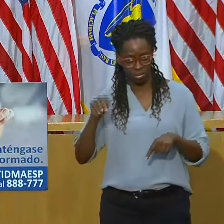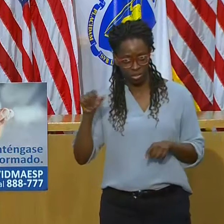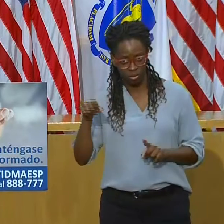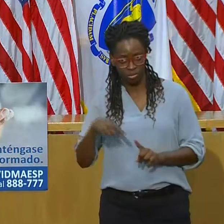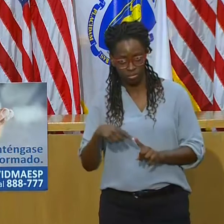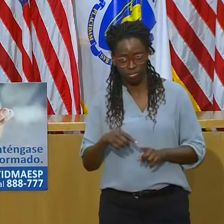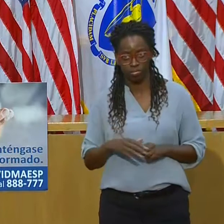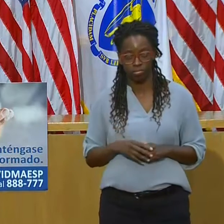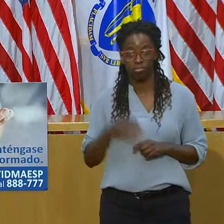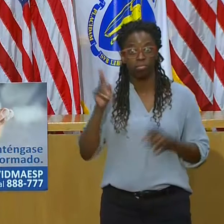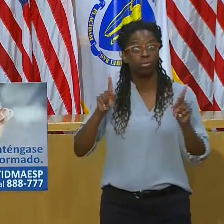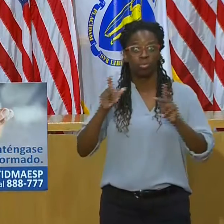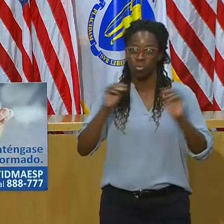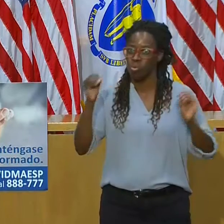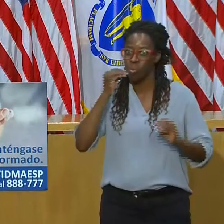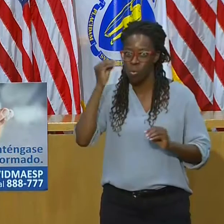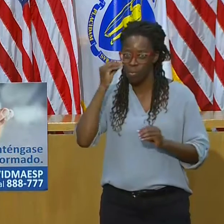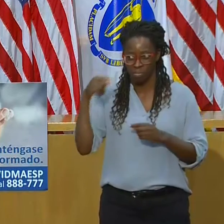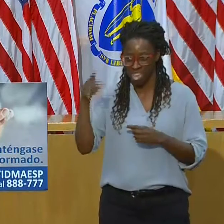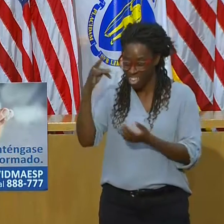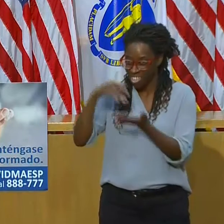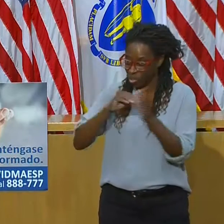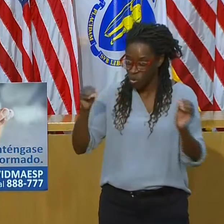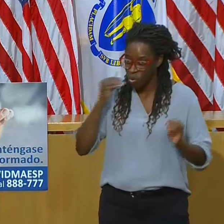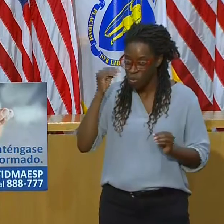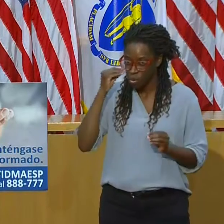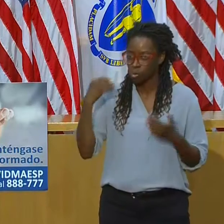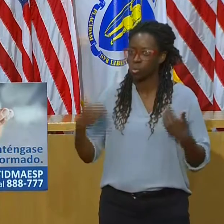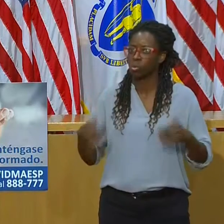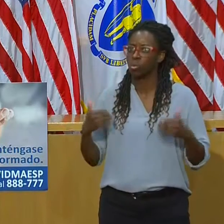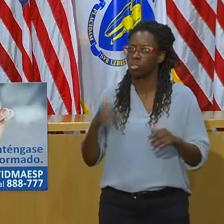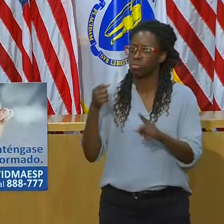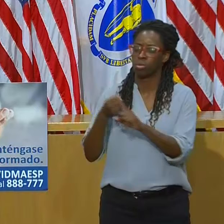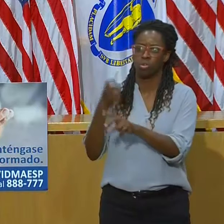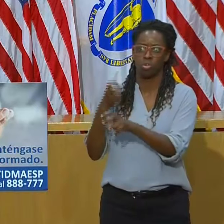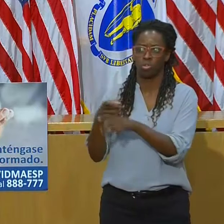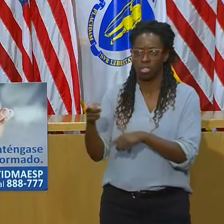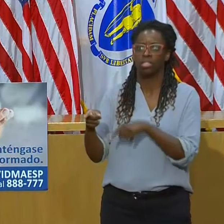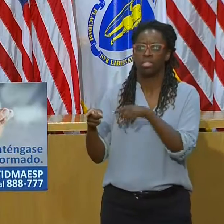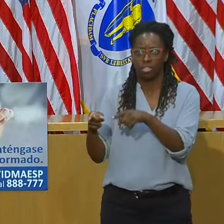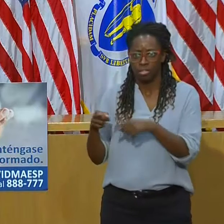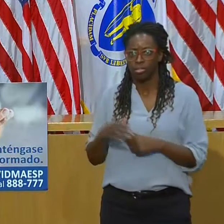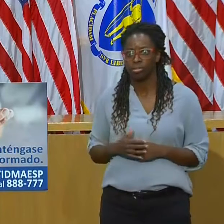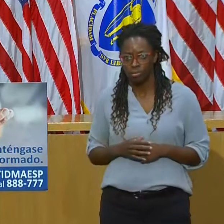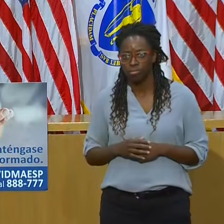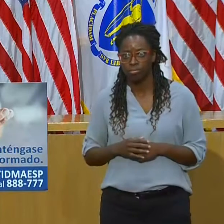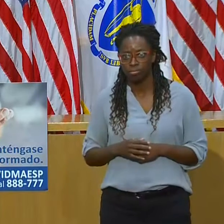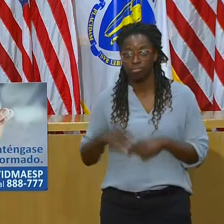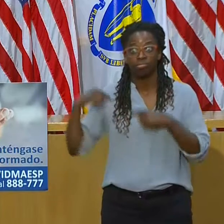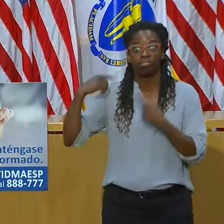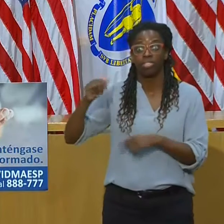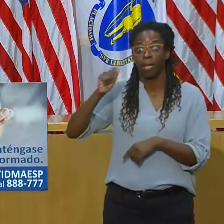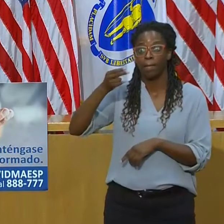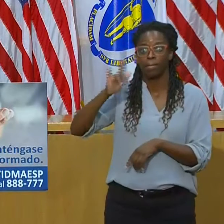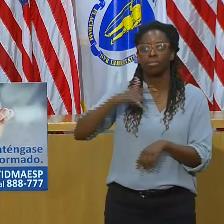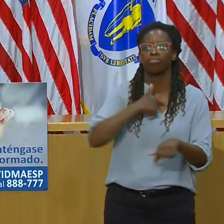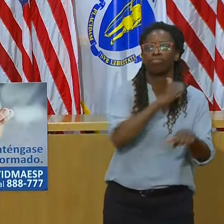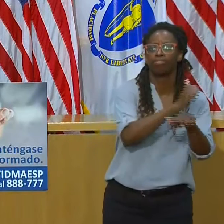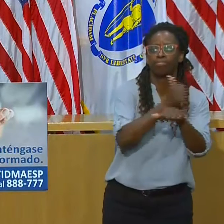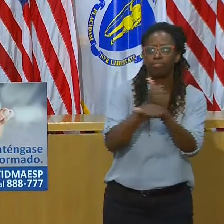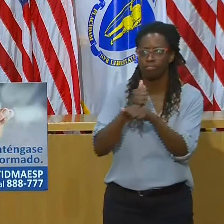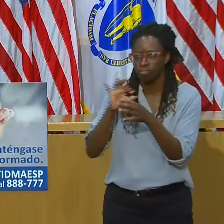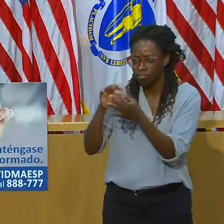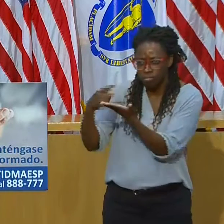of the In April, in partnership with homeless shelters and our municipalities, we outlined a comprehensive